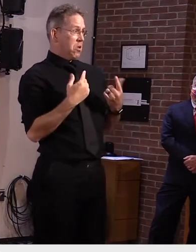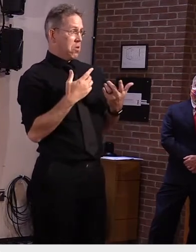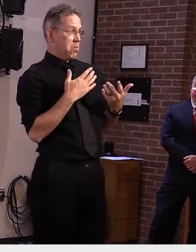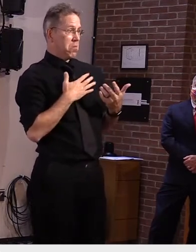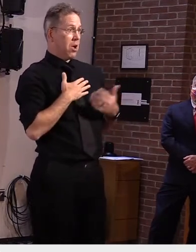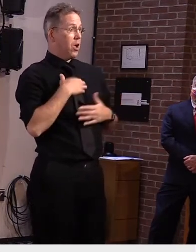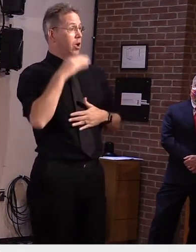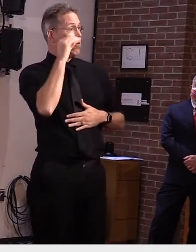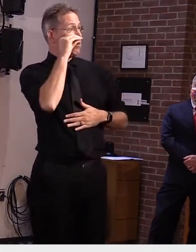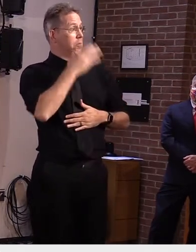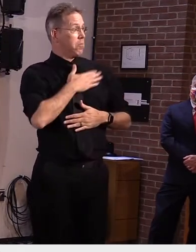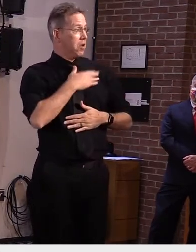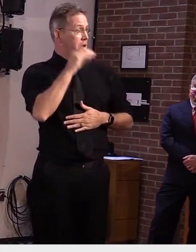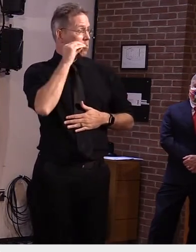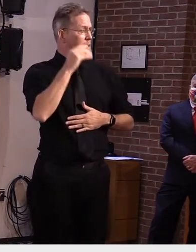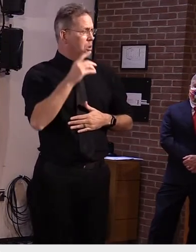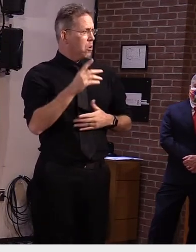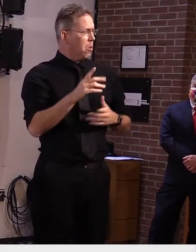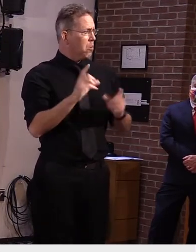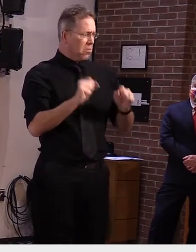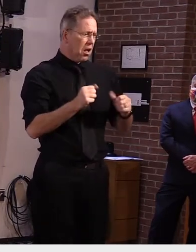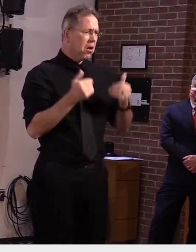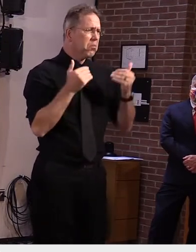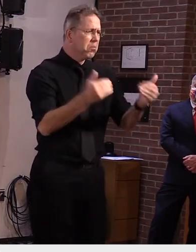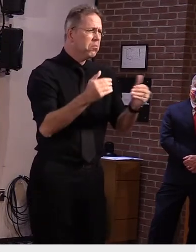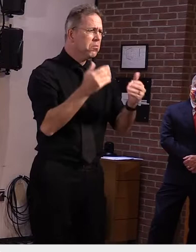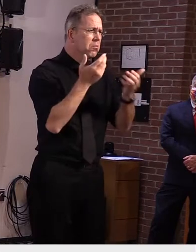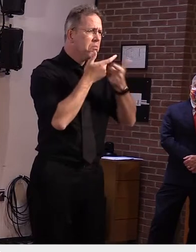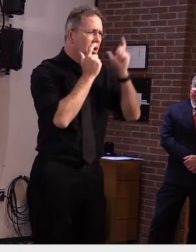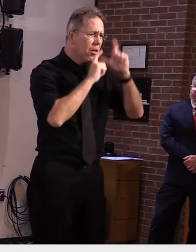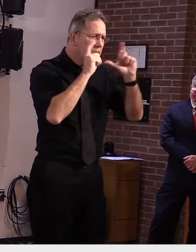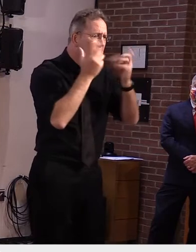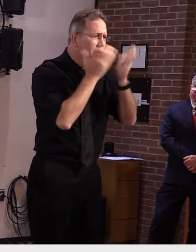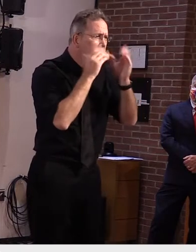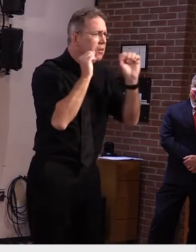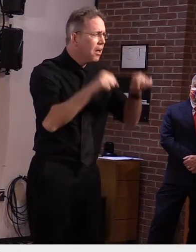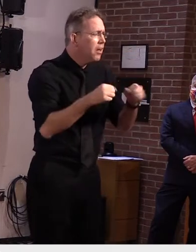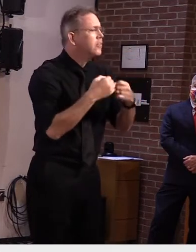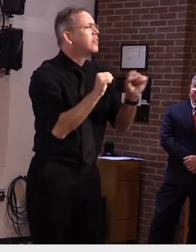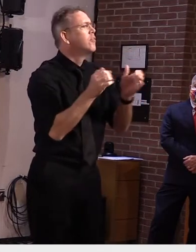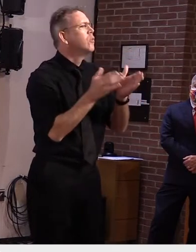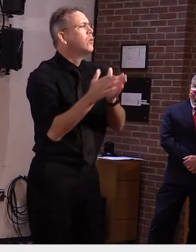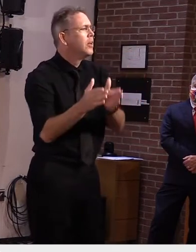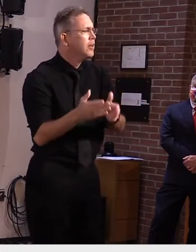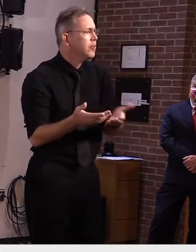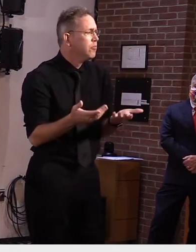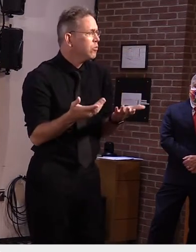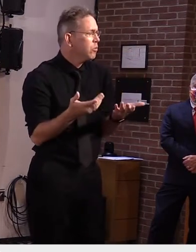and i think that dr kelso did a great job in providing that and